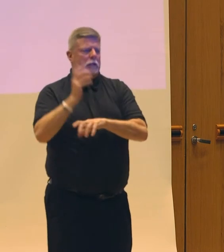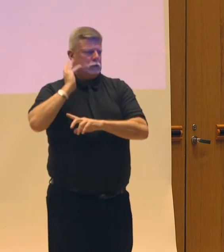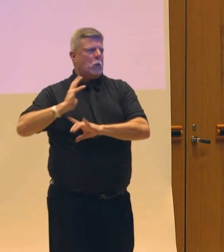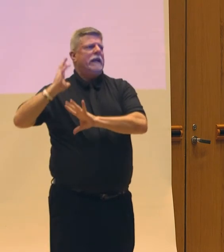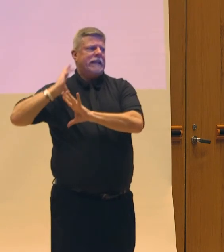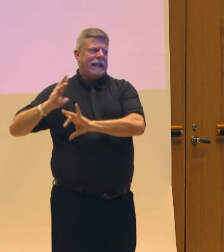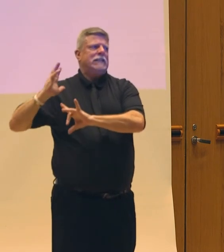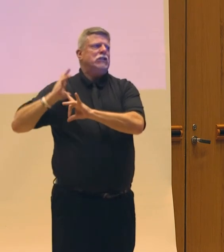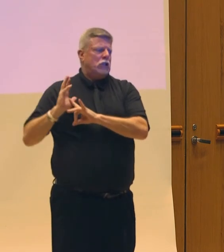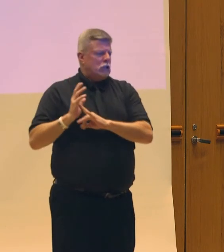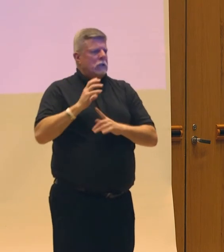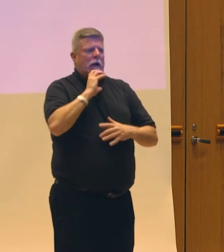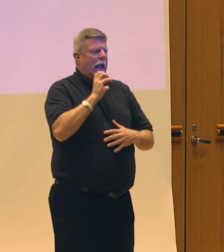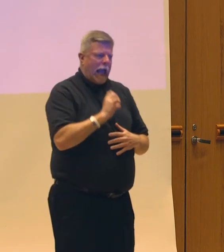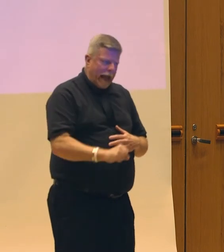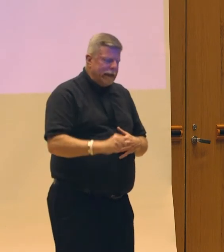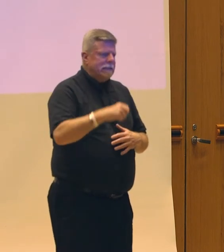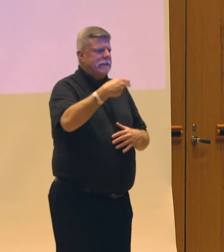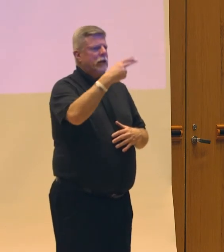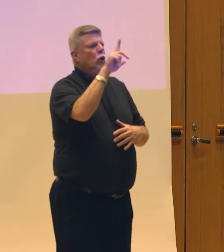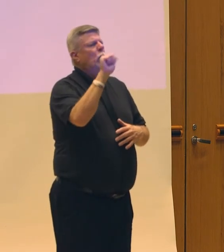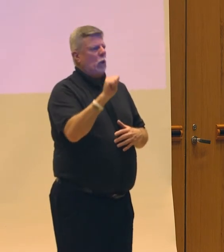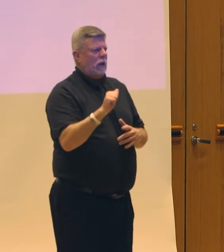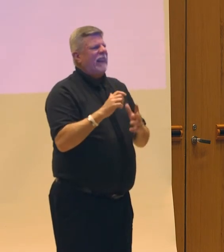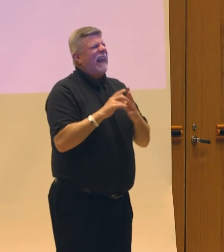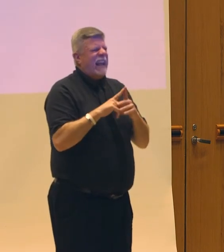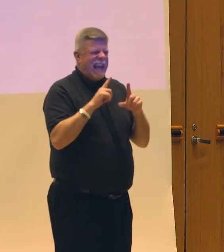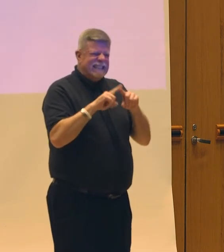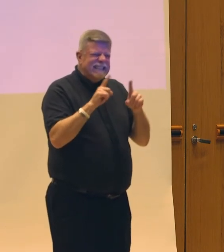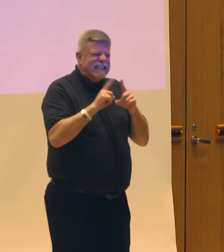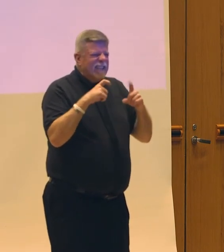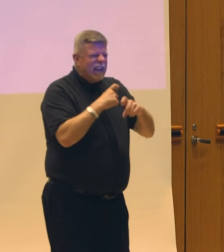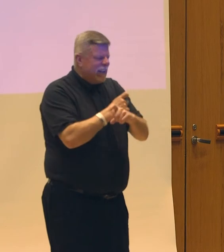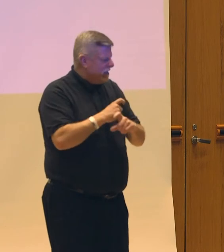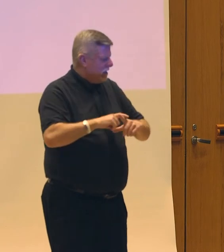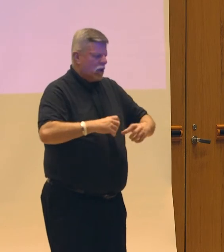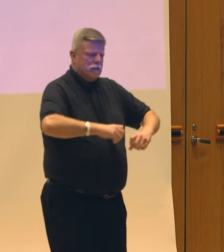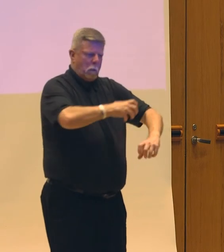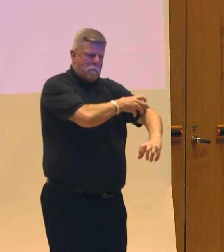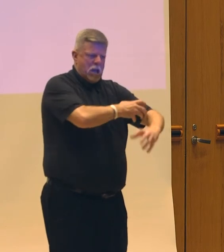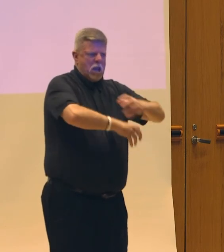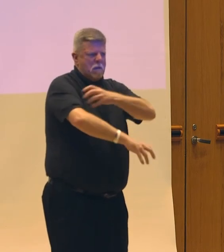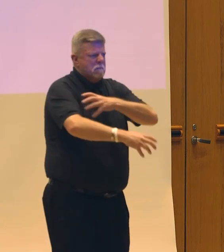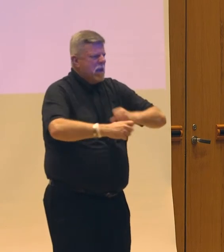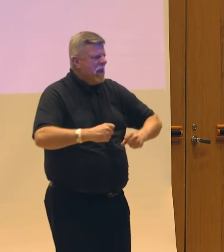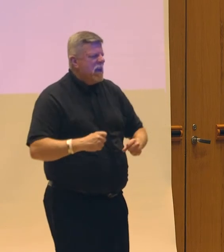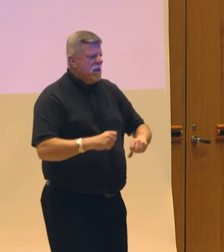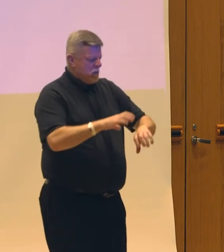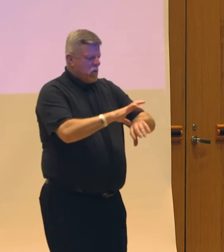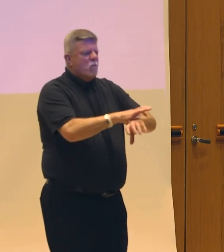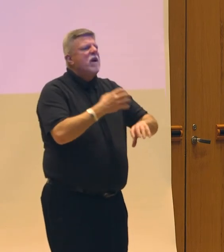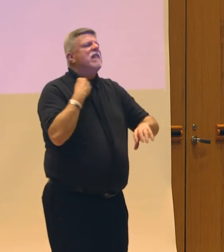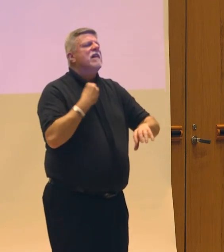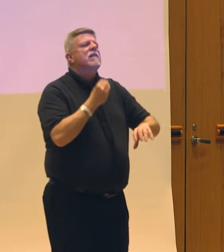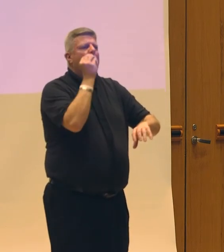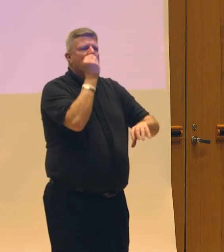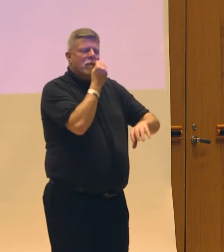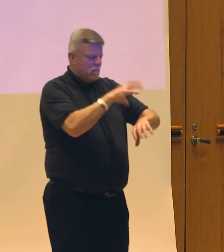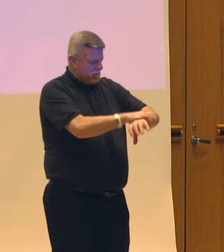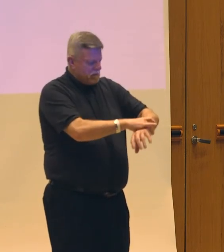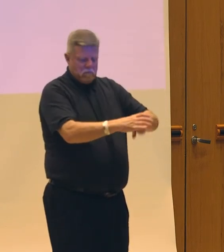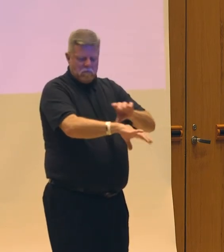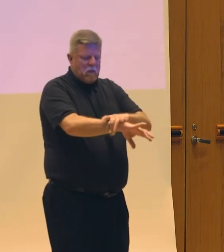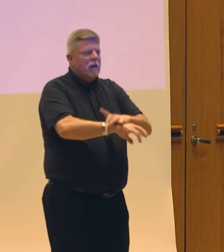lots of, this has different complexities to it, lots of buff men with lay on their wrists and their heads and,